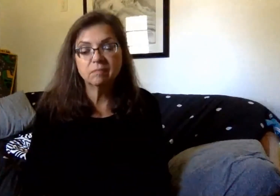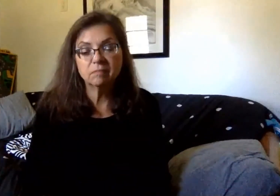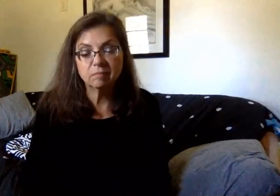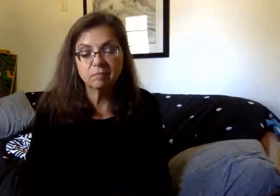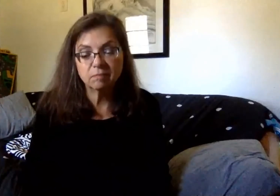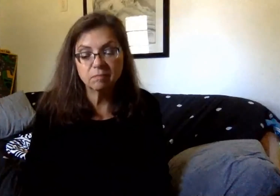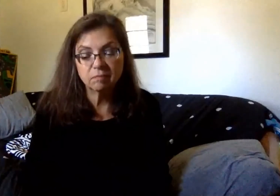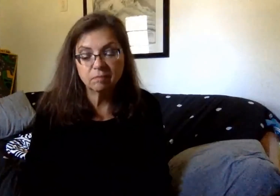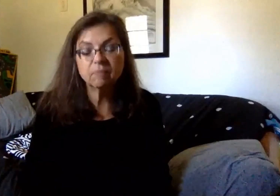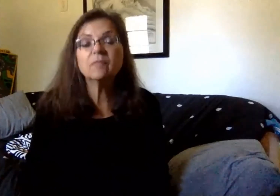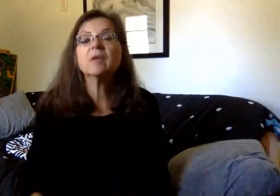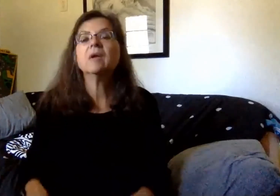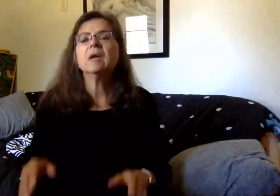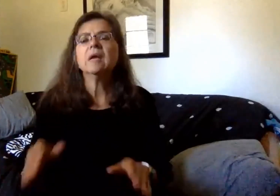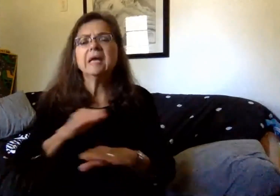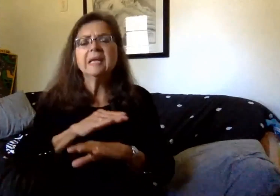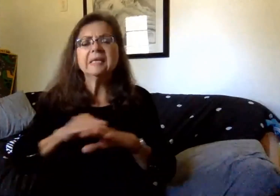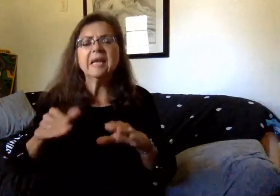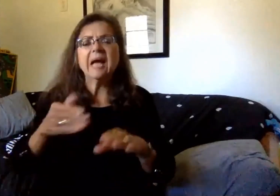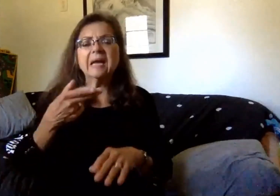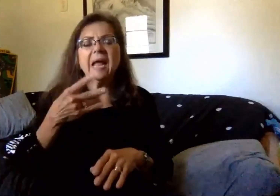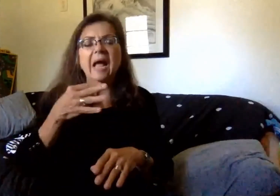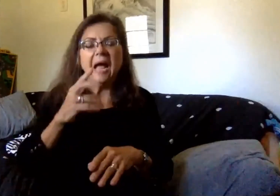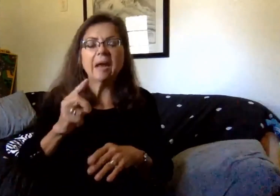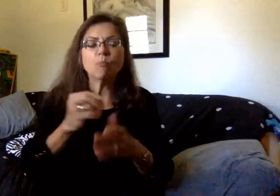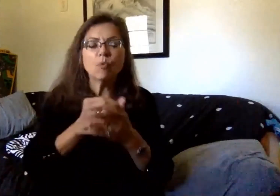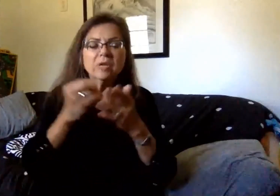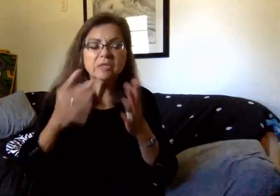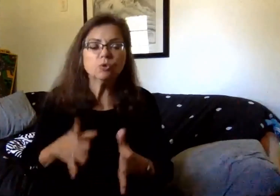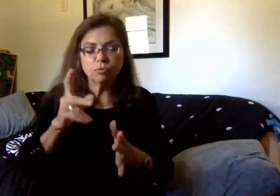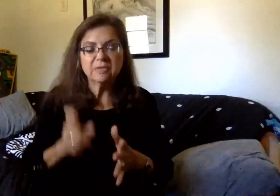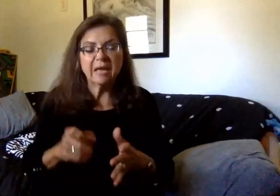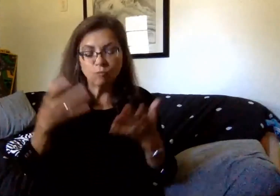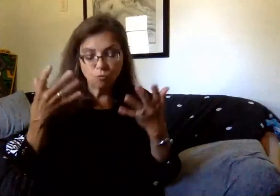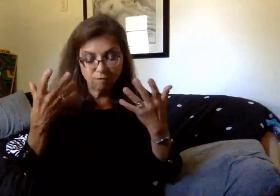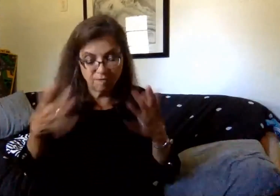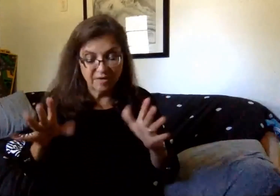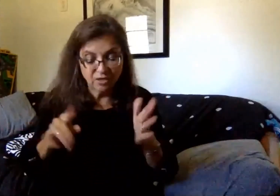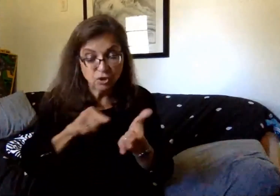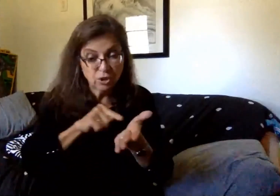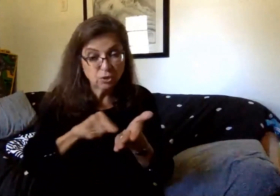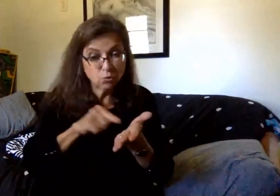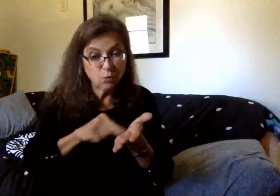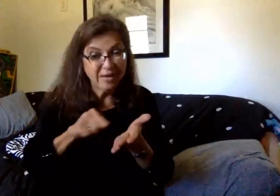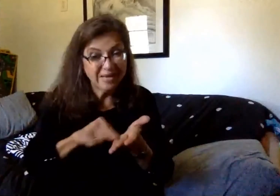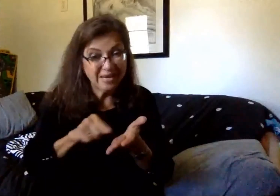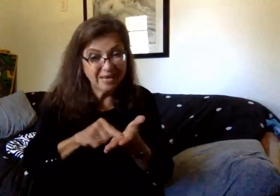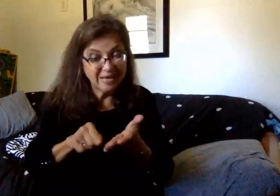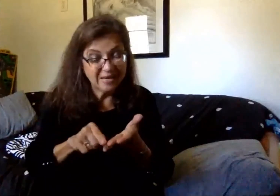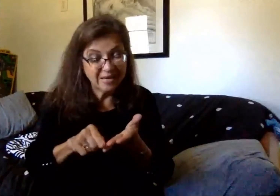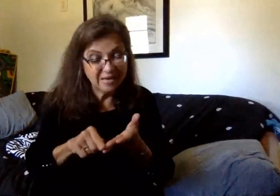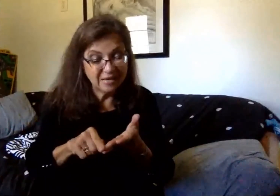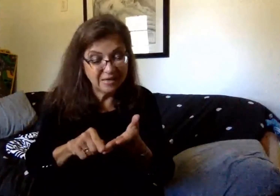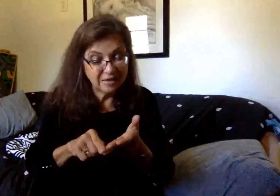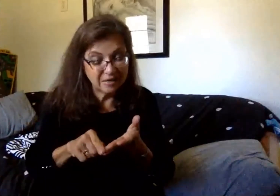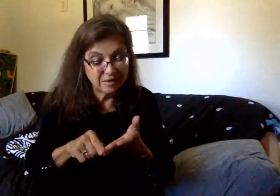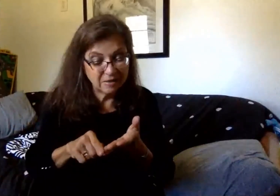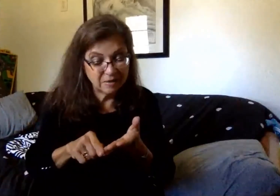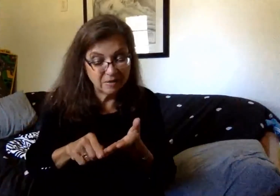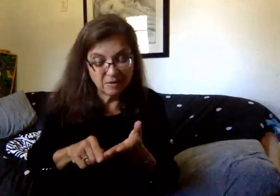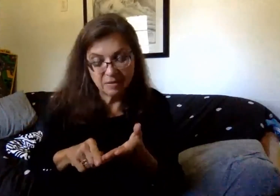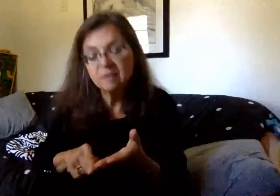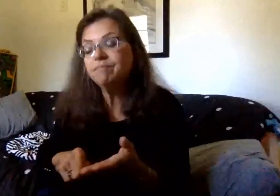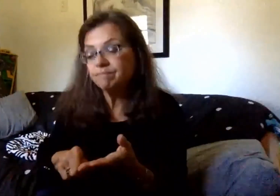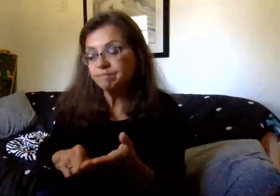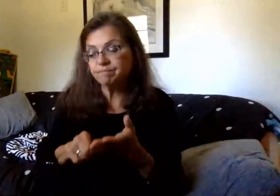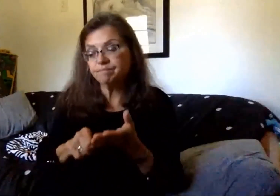Do the non-hybrid students have to complete the health screening? Is this also a way of taking attendance? At this point,